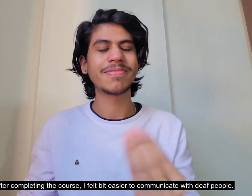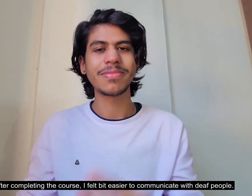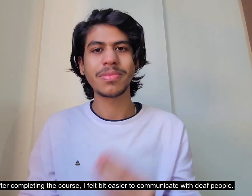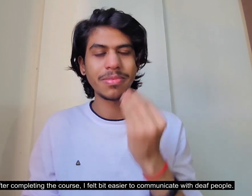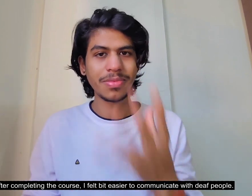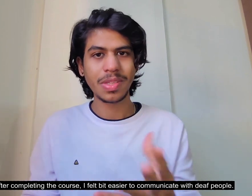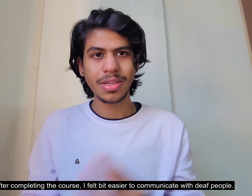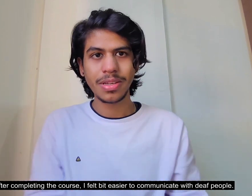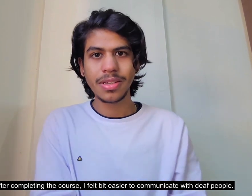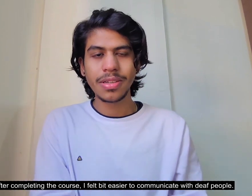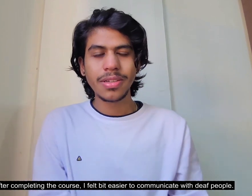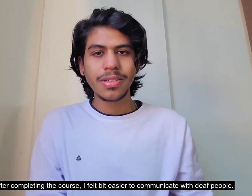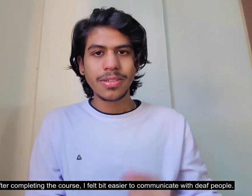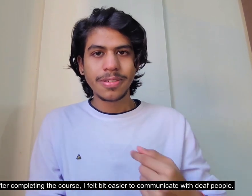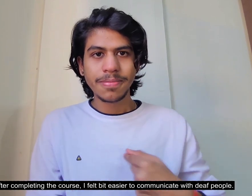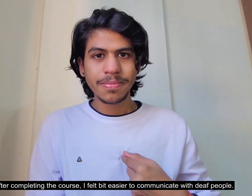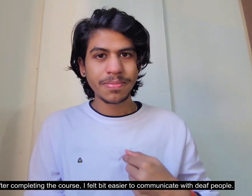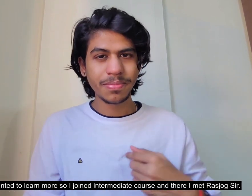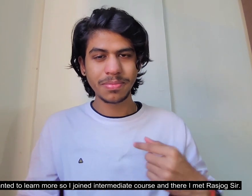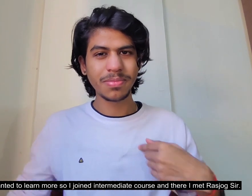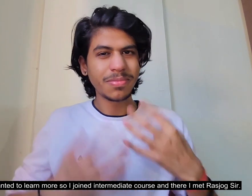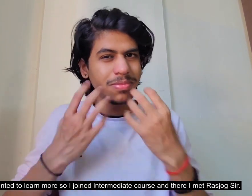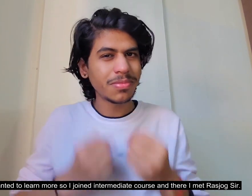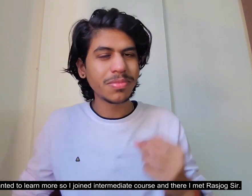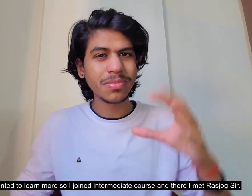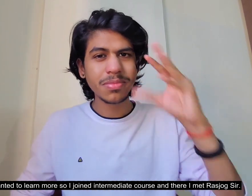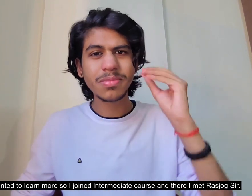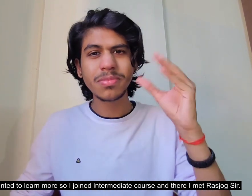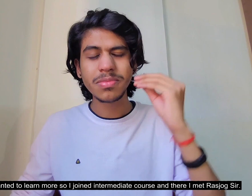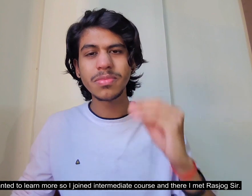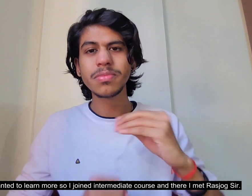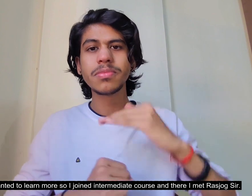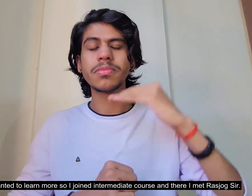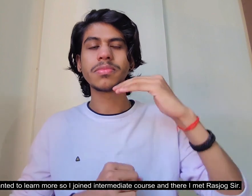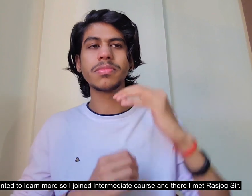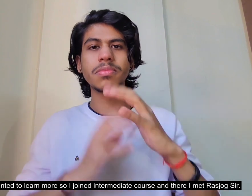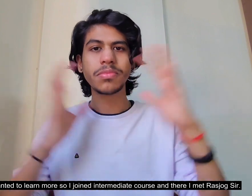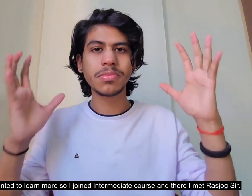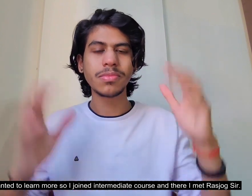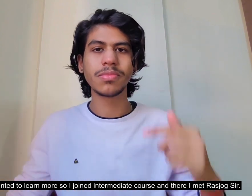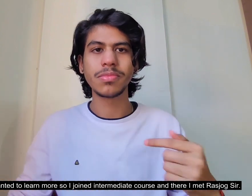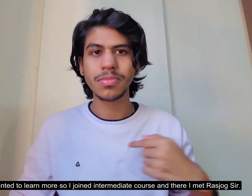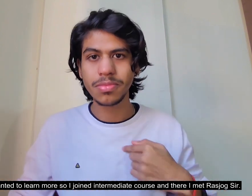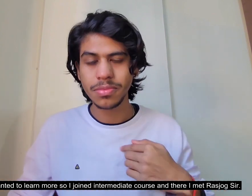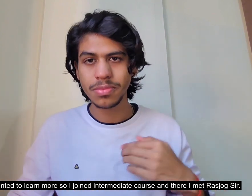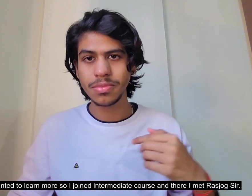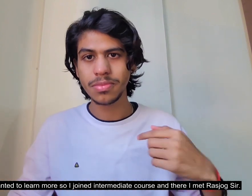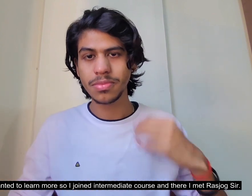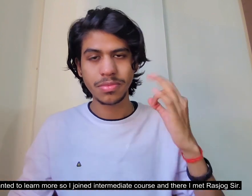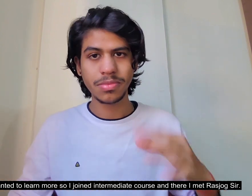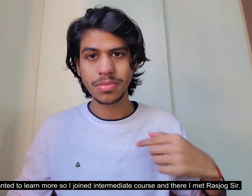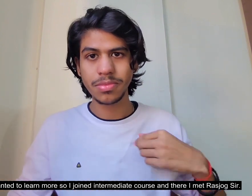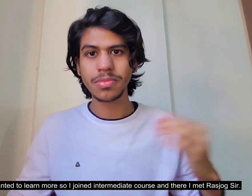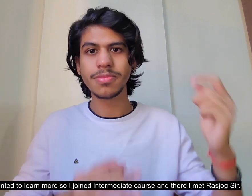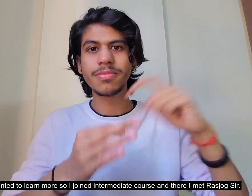deaf people. I wanted to learn more, so I joined intermediate